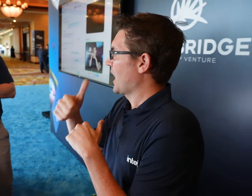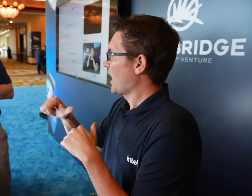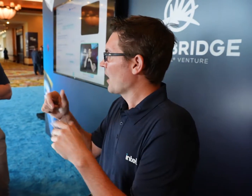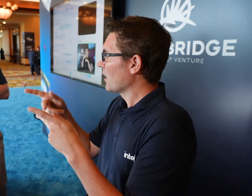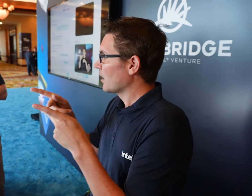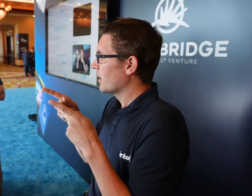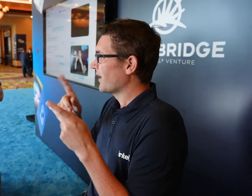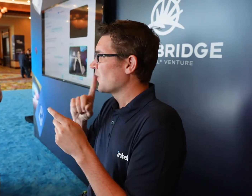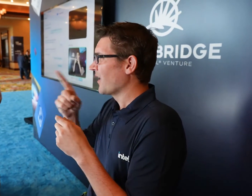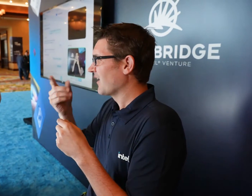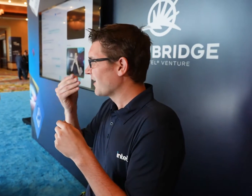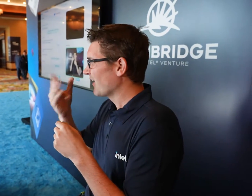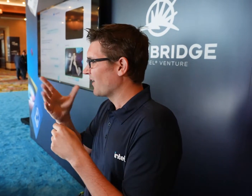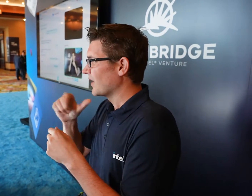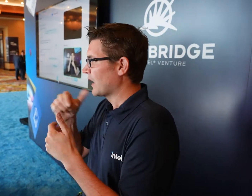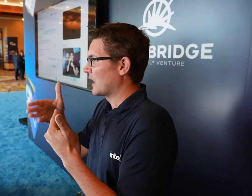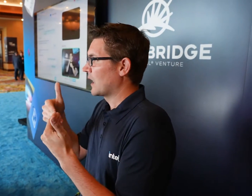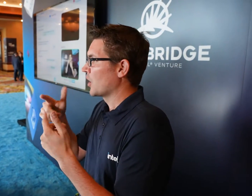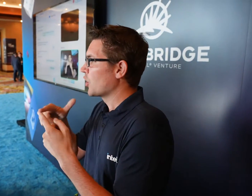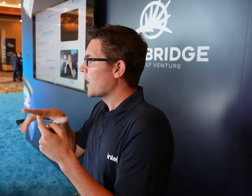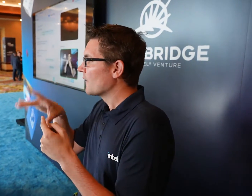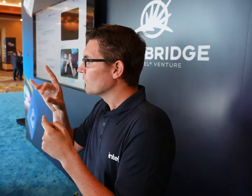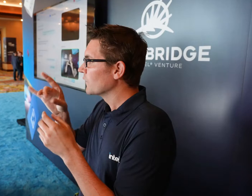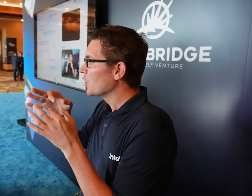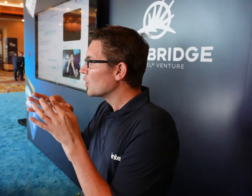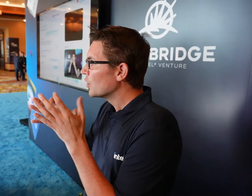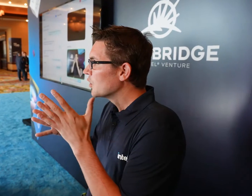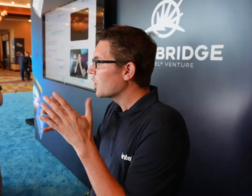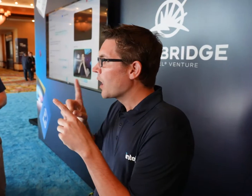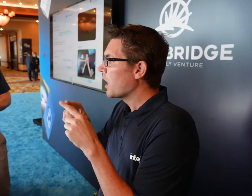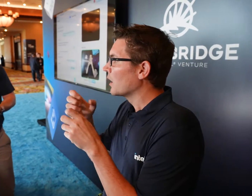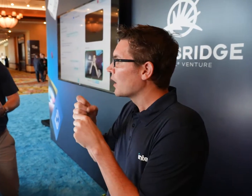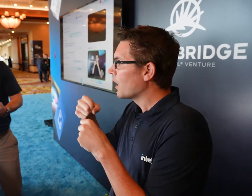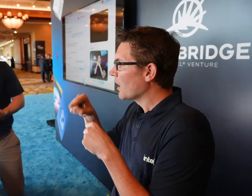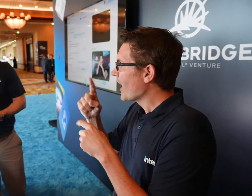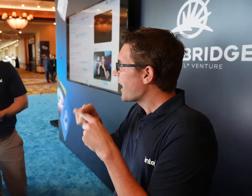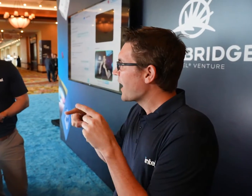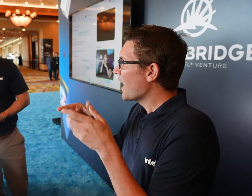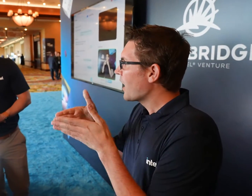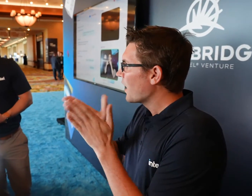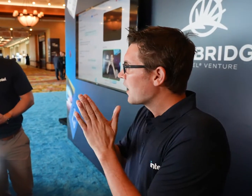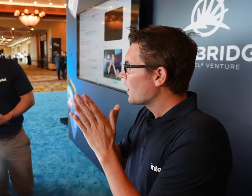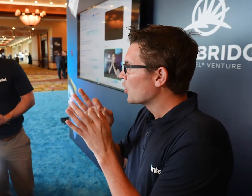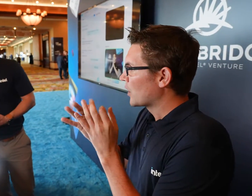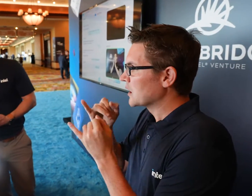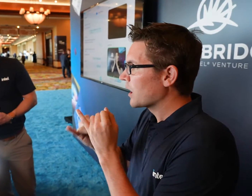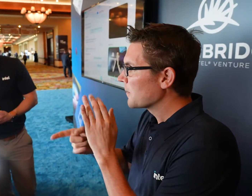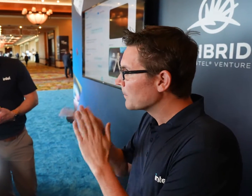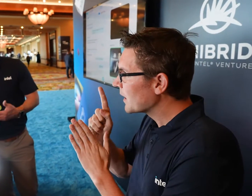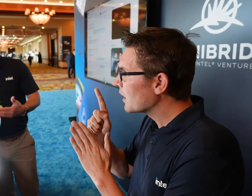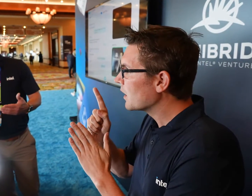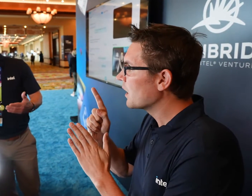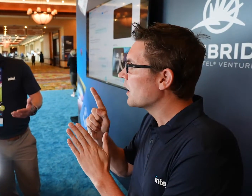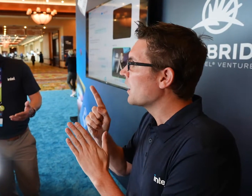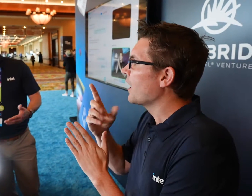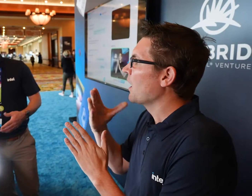with the convenience of those little daily interactions. I mean, we can't get an interpreter last minute